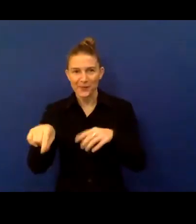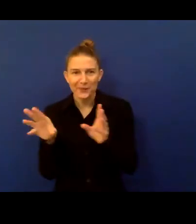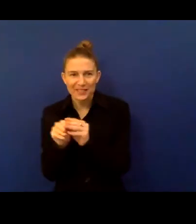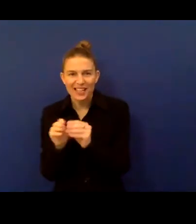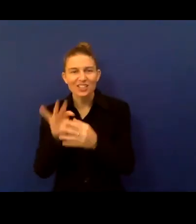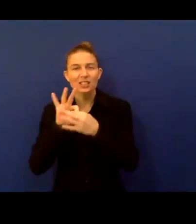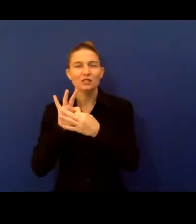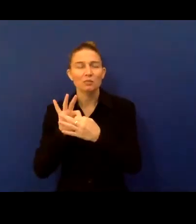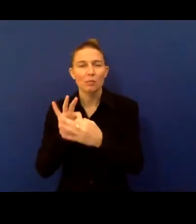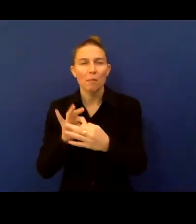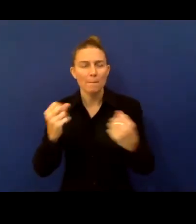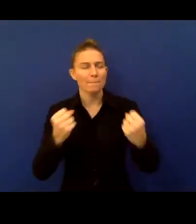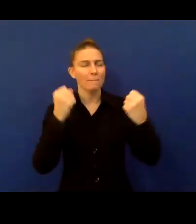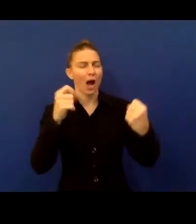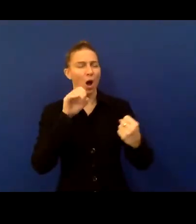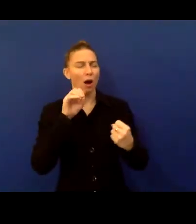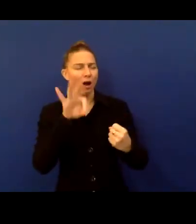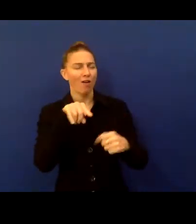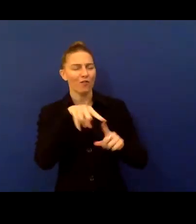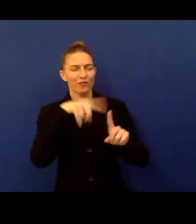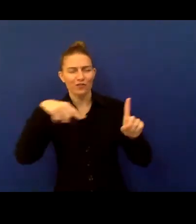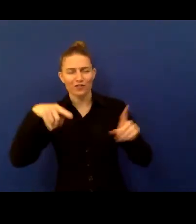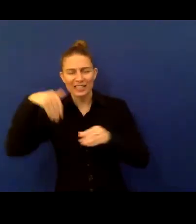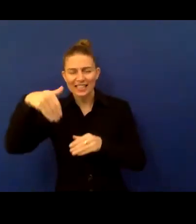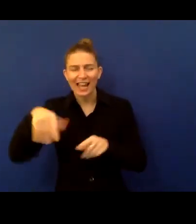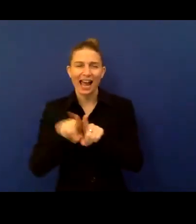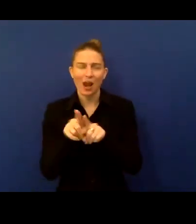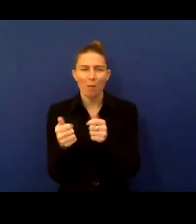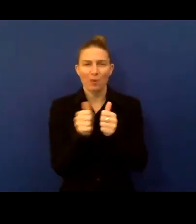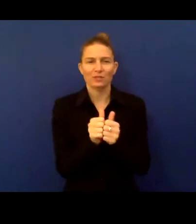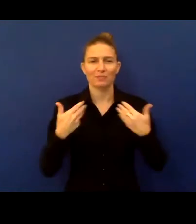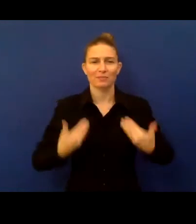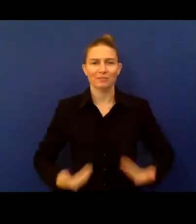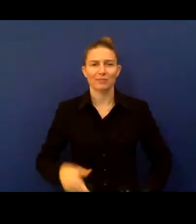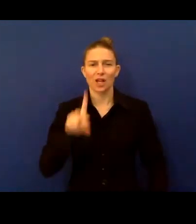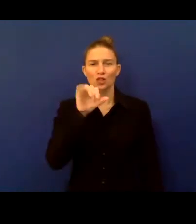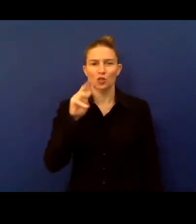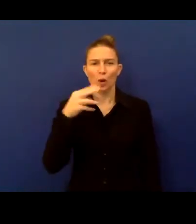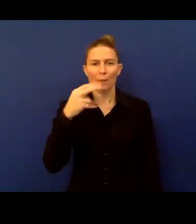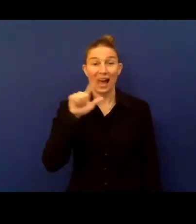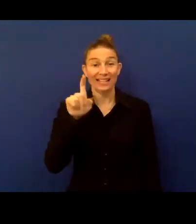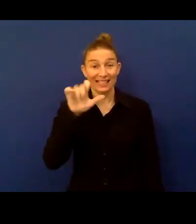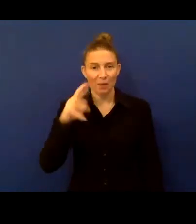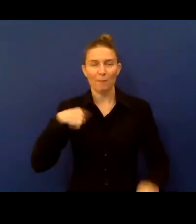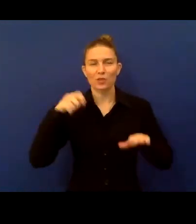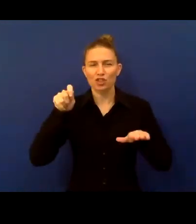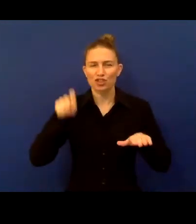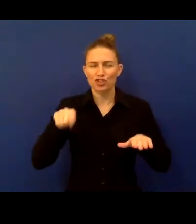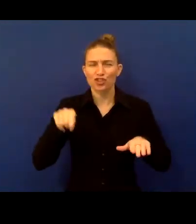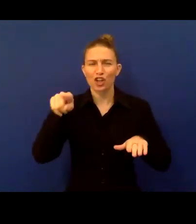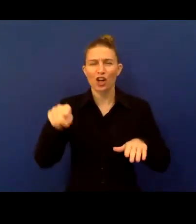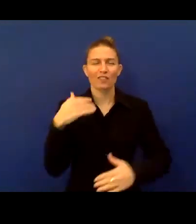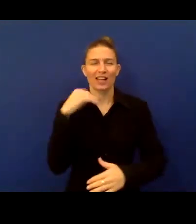Power of Data and Partnerships. My name is Dom Haslam. I'm the chair of the International Disability